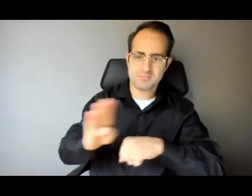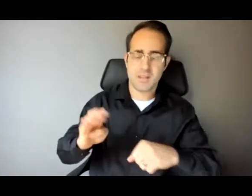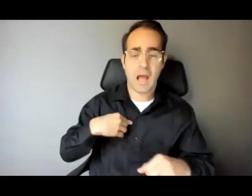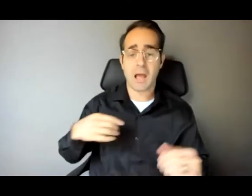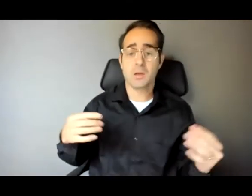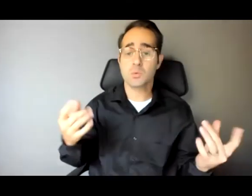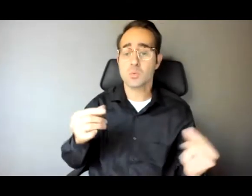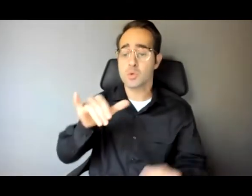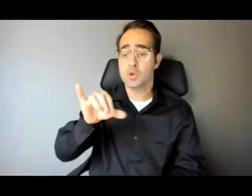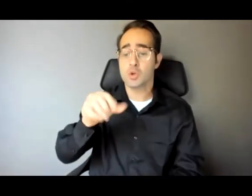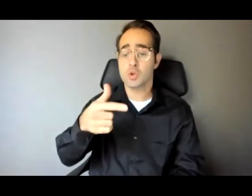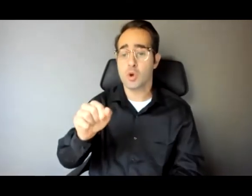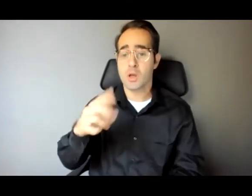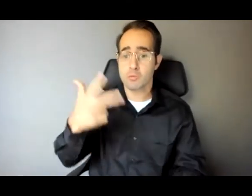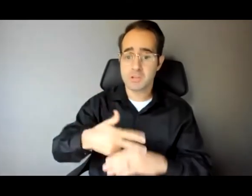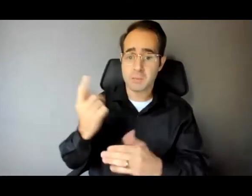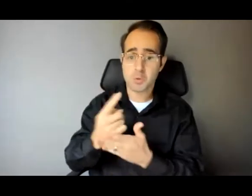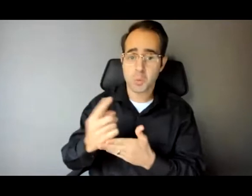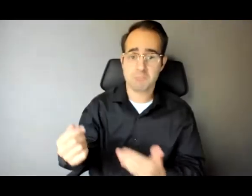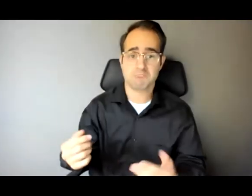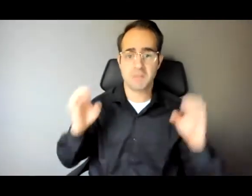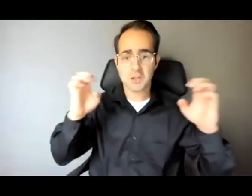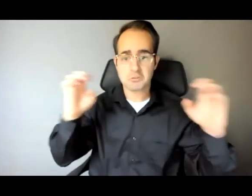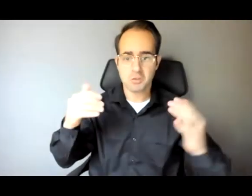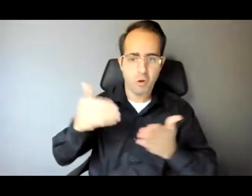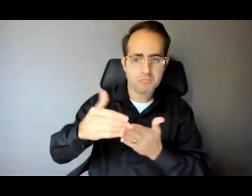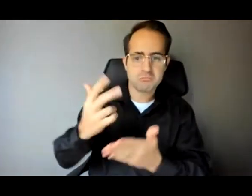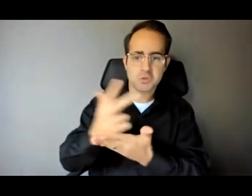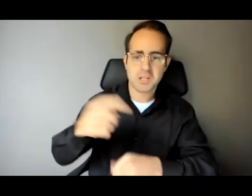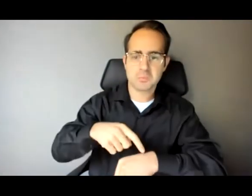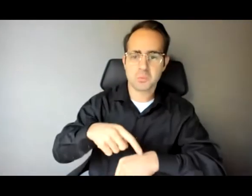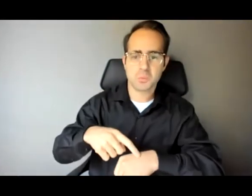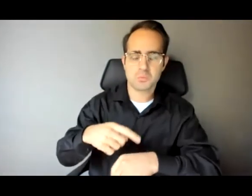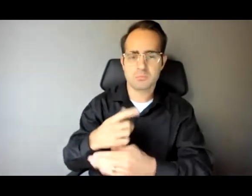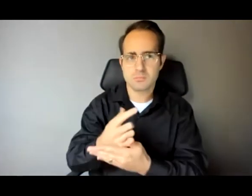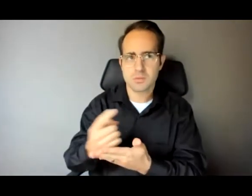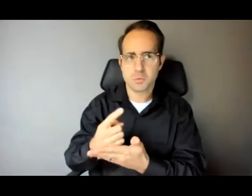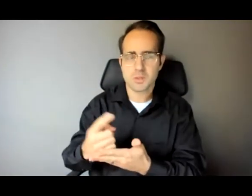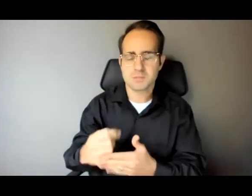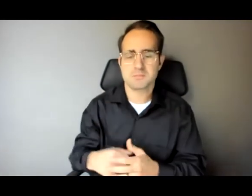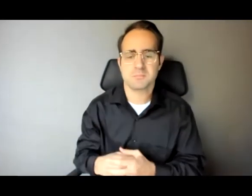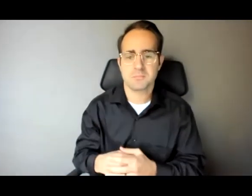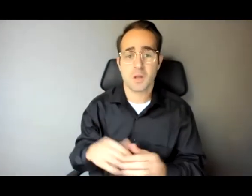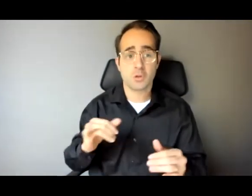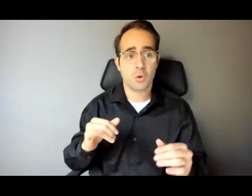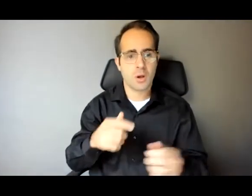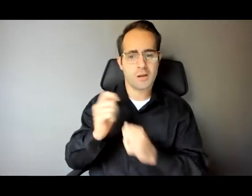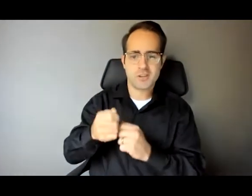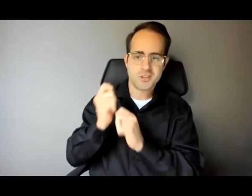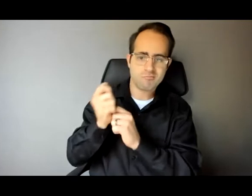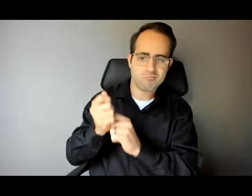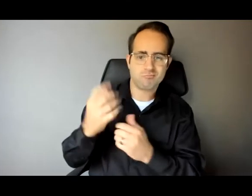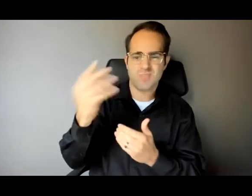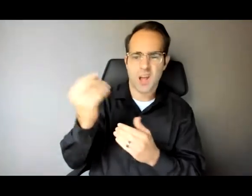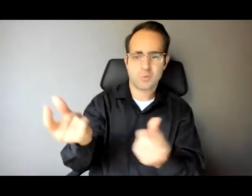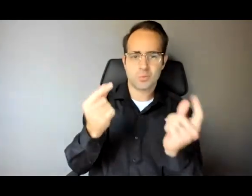Love to go hiking, fishing, like to travel. I have a degree from Canisius College, which is a private Jesuit school in upstate